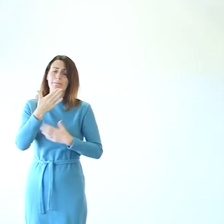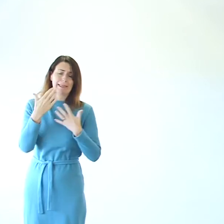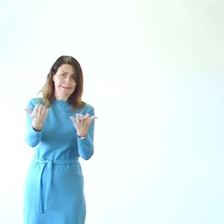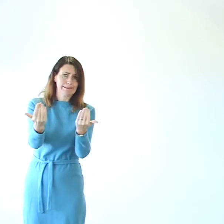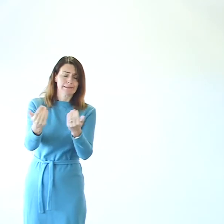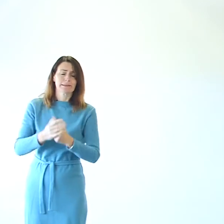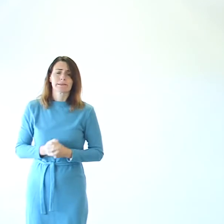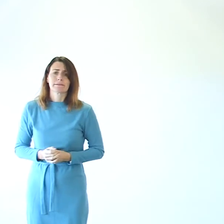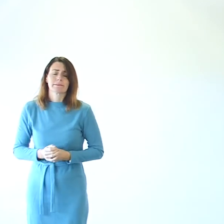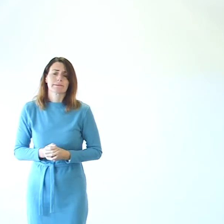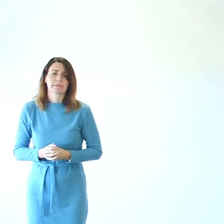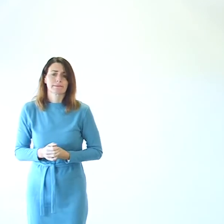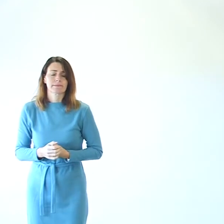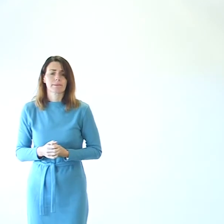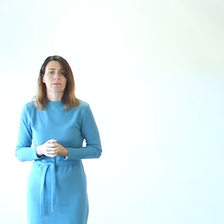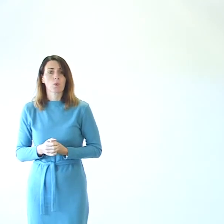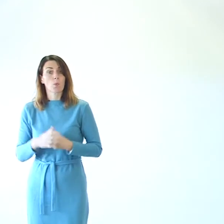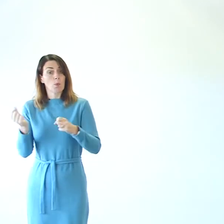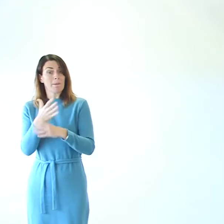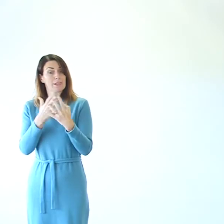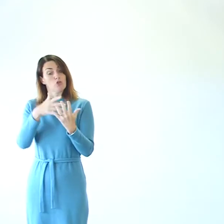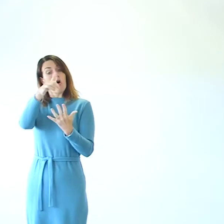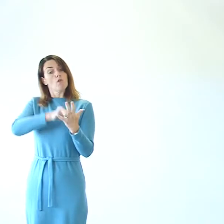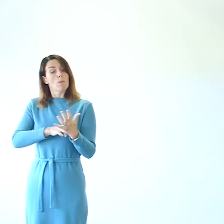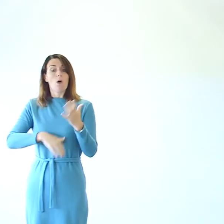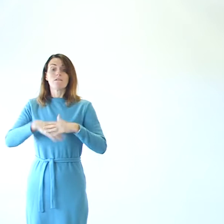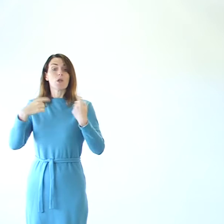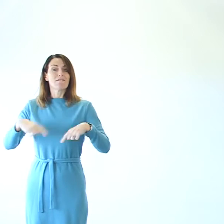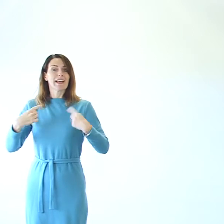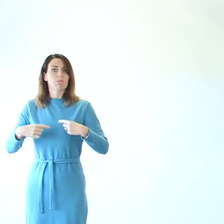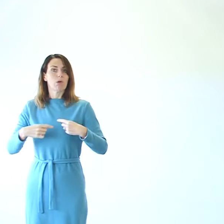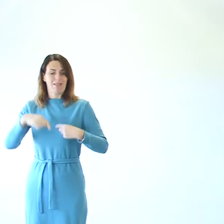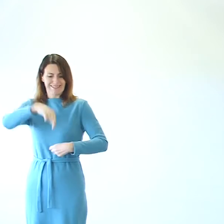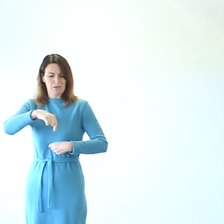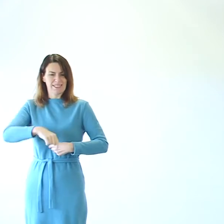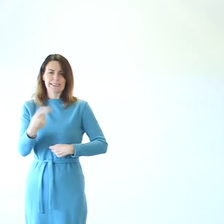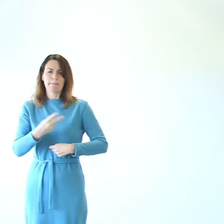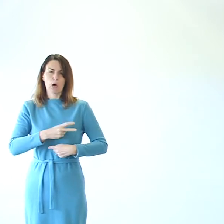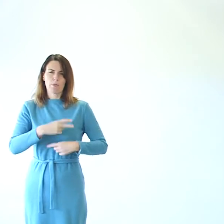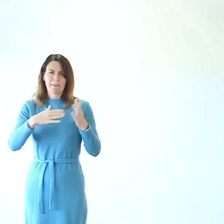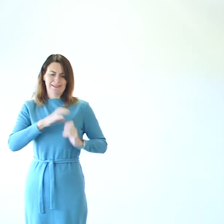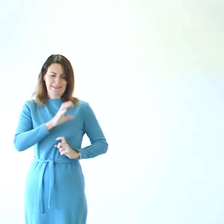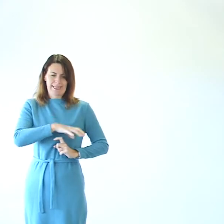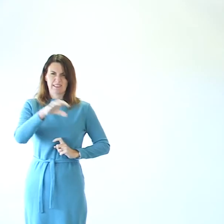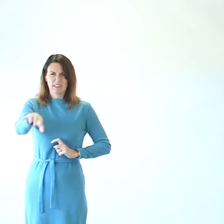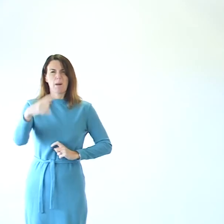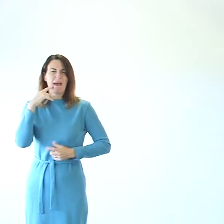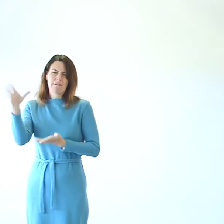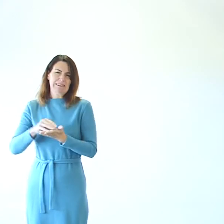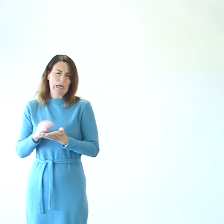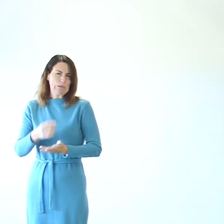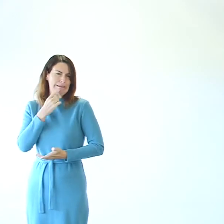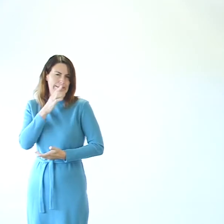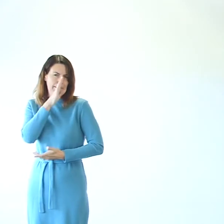going on. And we will make sure that the reports are available downstairs in our two buildings. But you could probably download it much more easier.